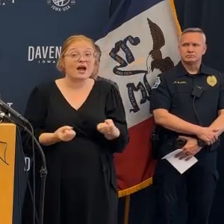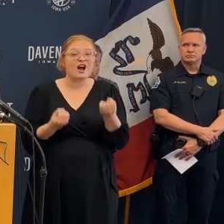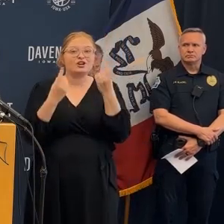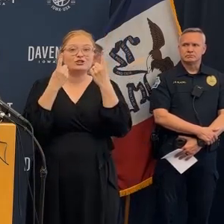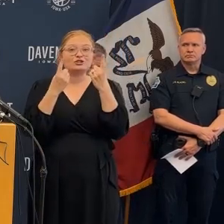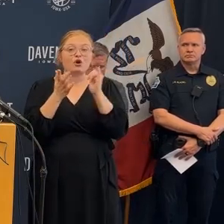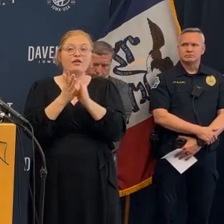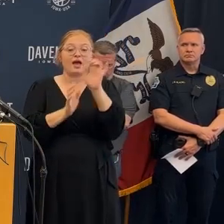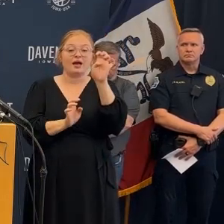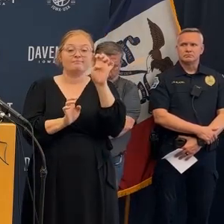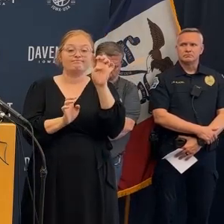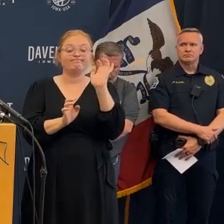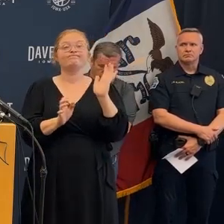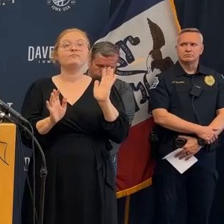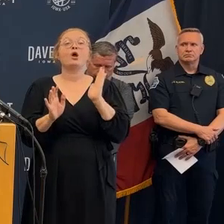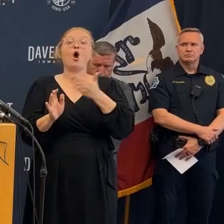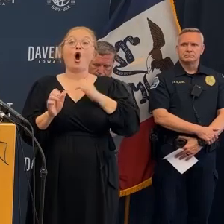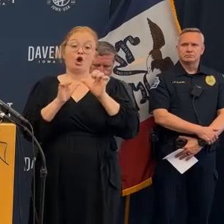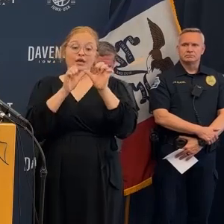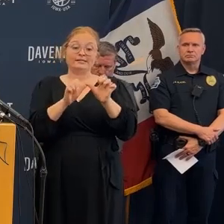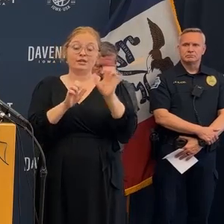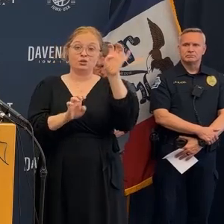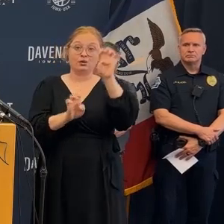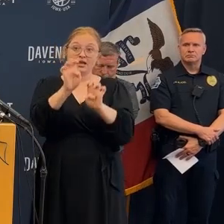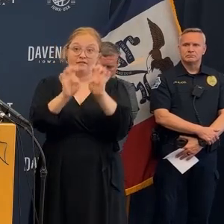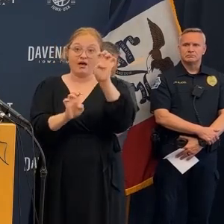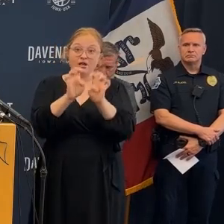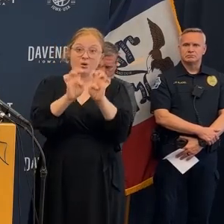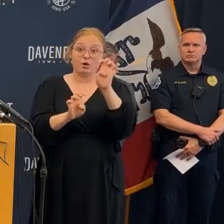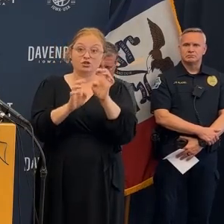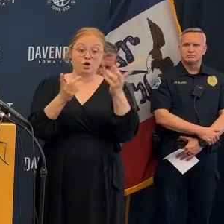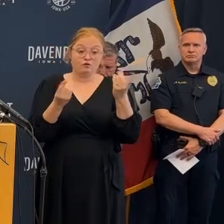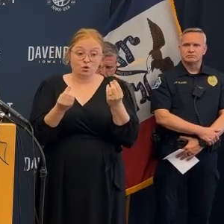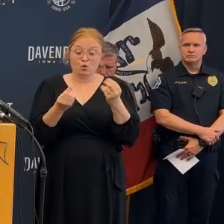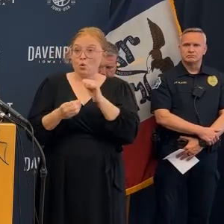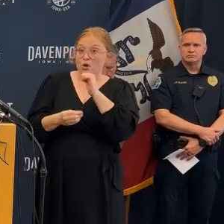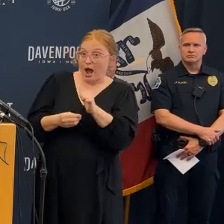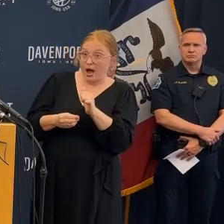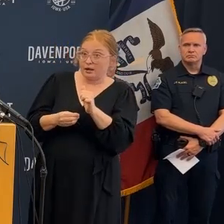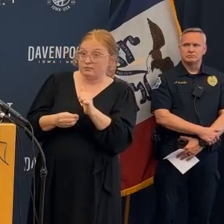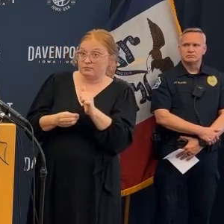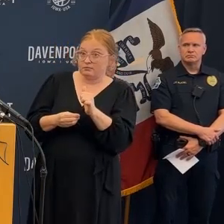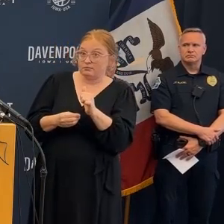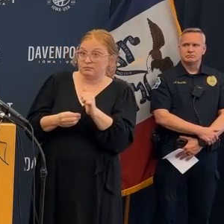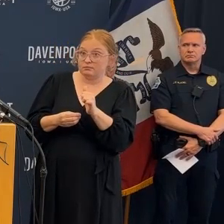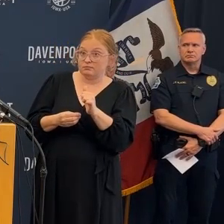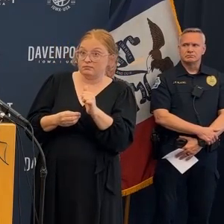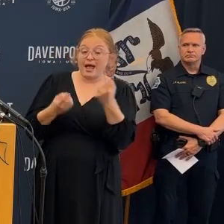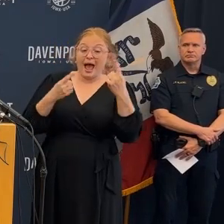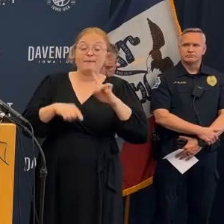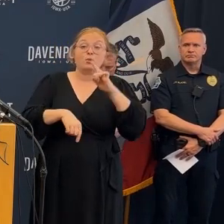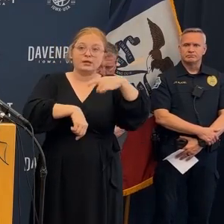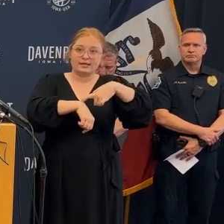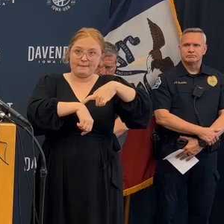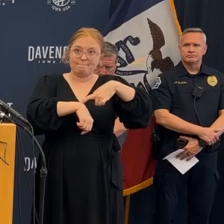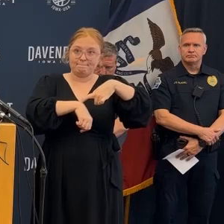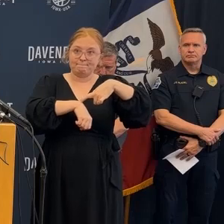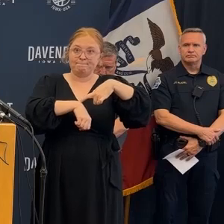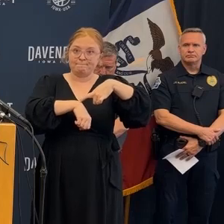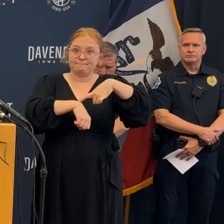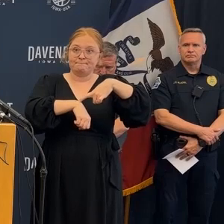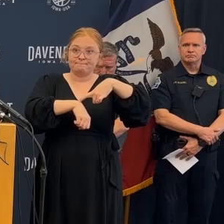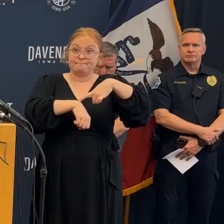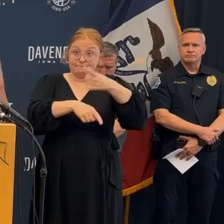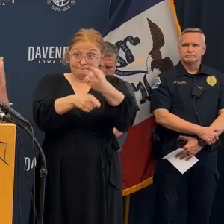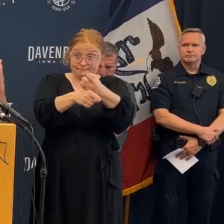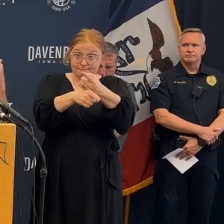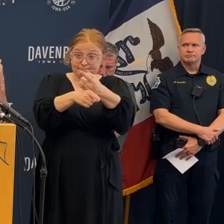that potentially Lisa or these other two gentlemen that are potentially still in that building could have been killed by demolition we fully understand that that's why it's not being